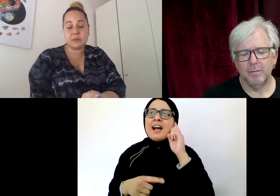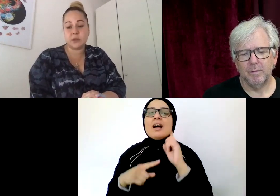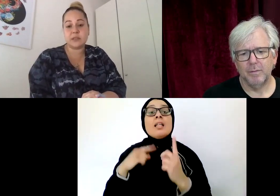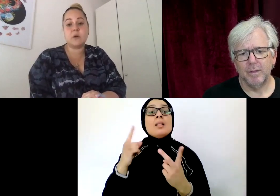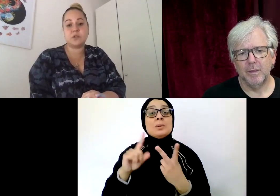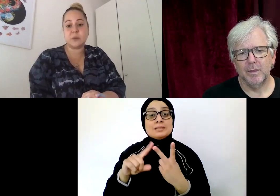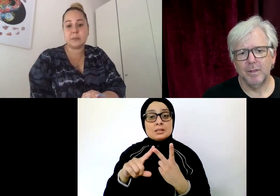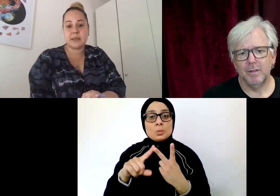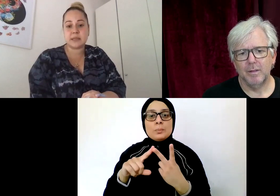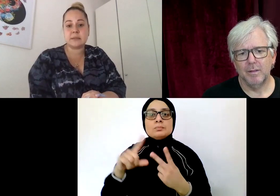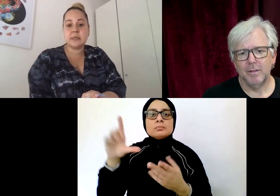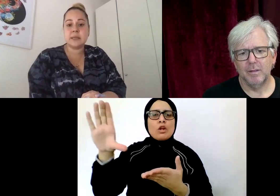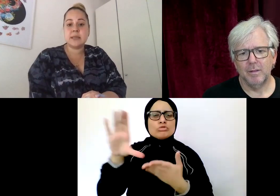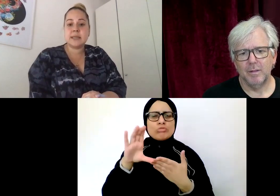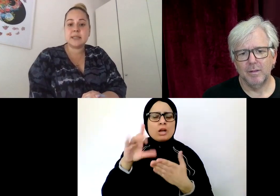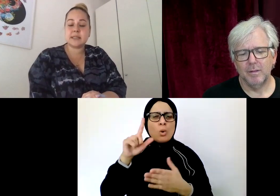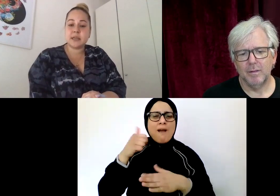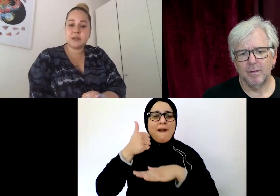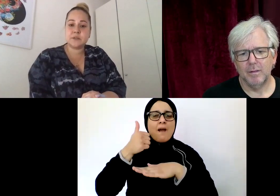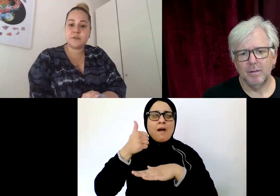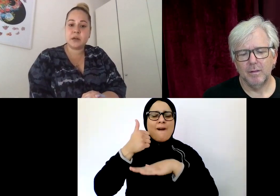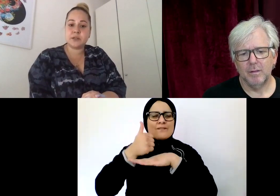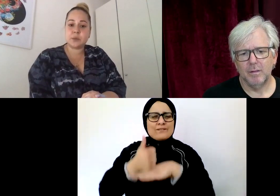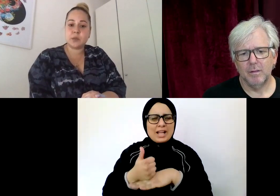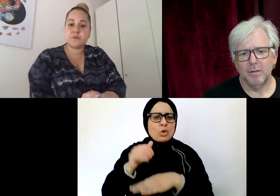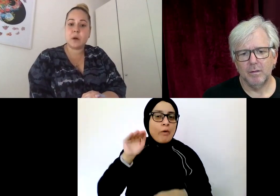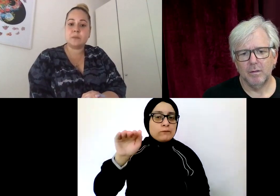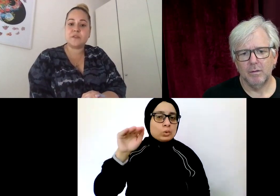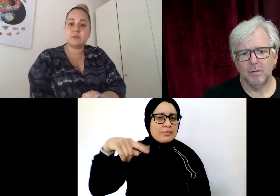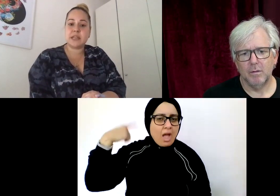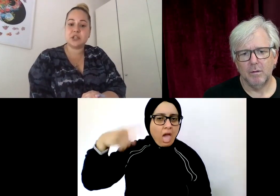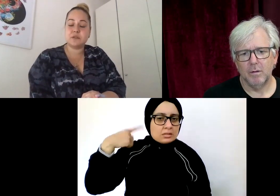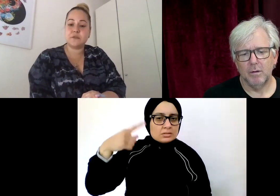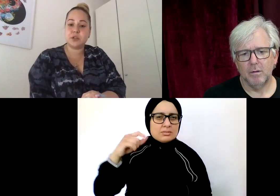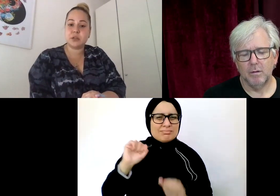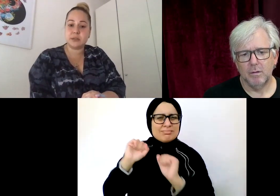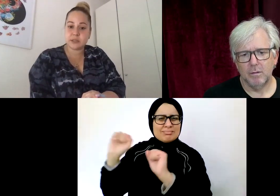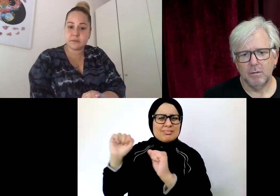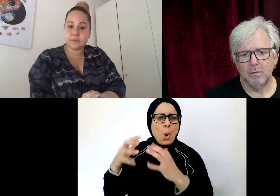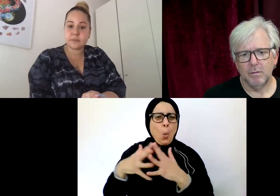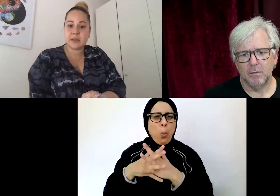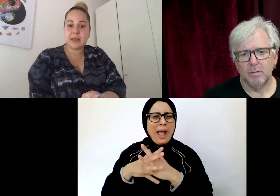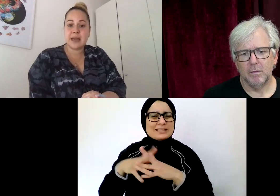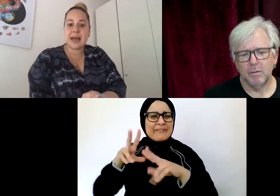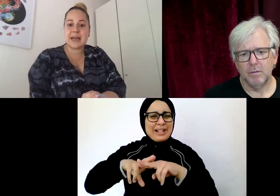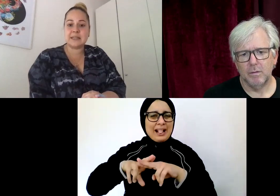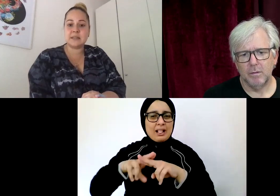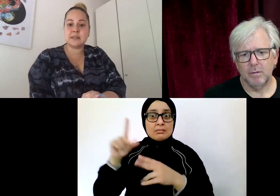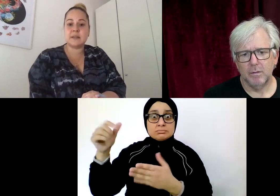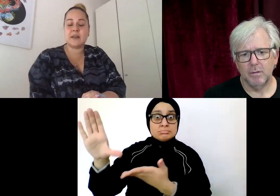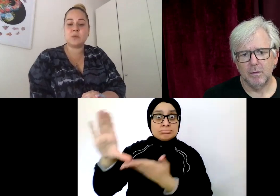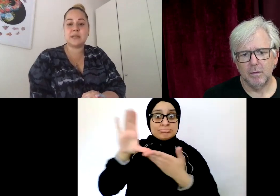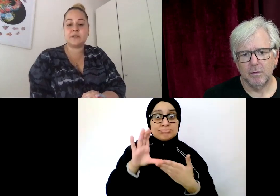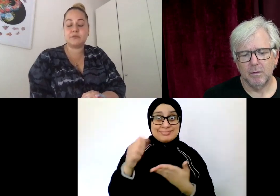2012, which has been amazing. The second fund was from Foundation Future London. And